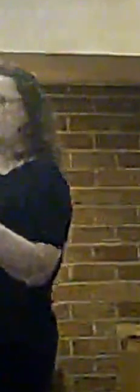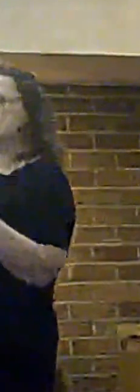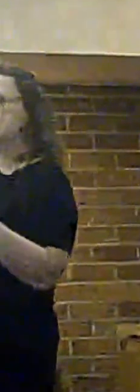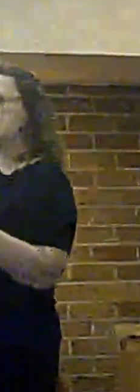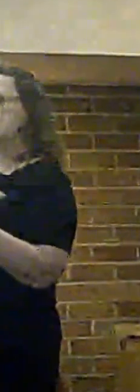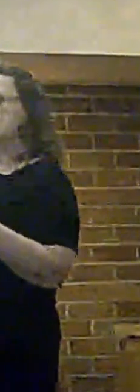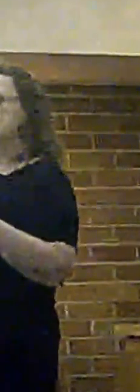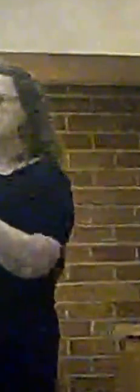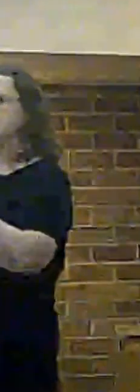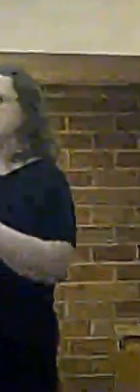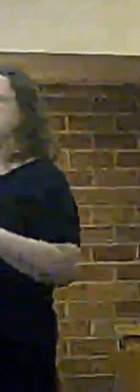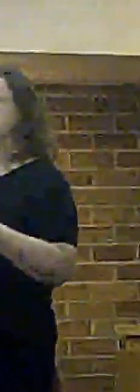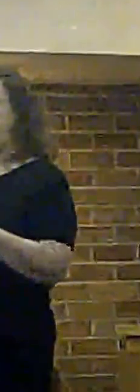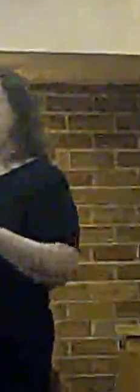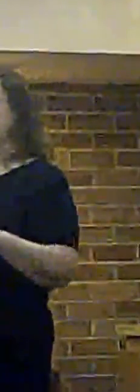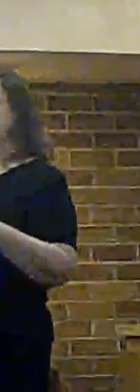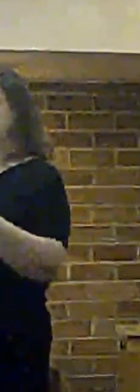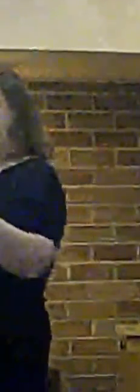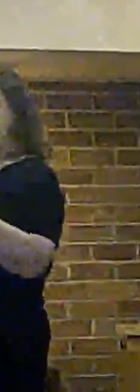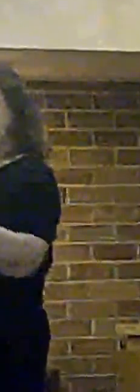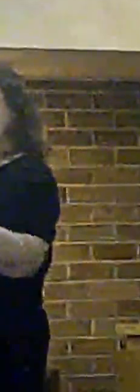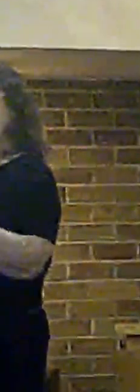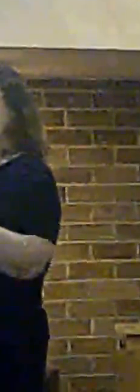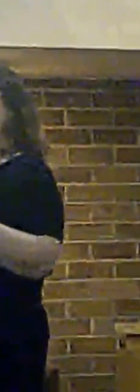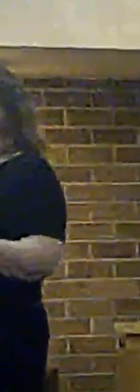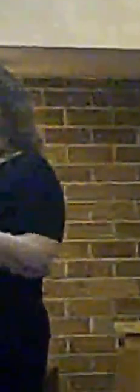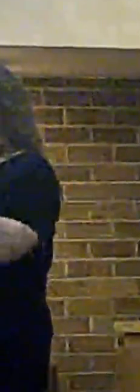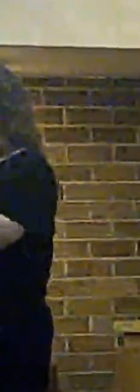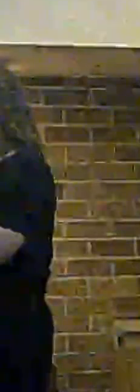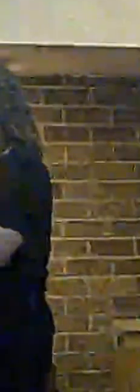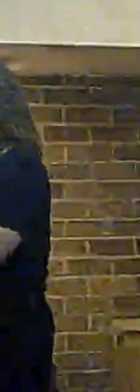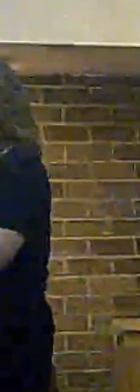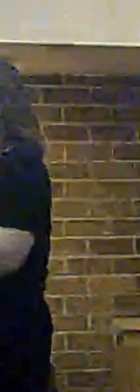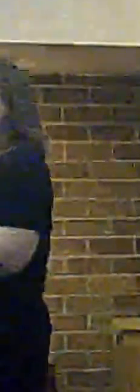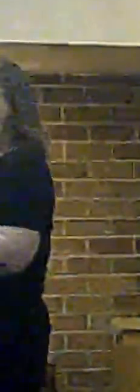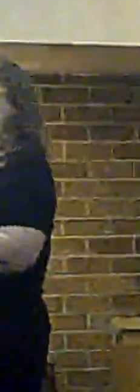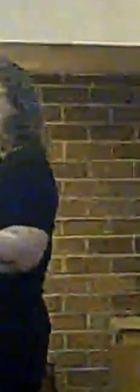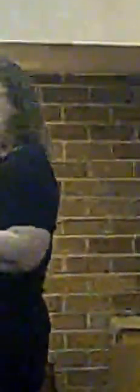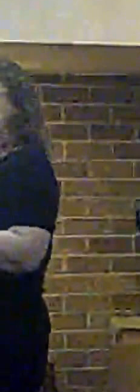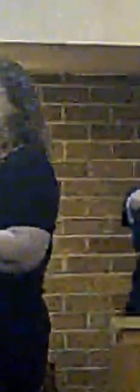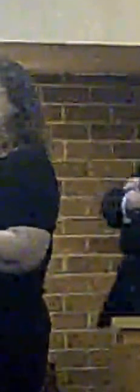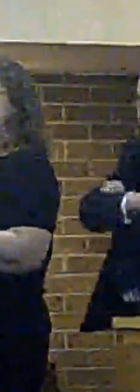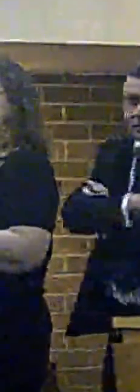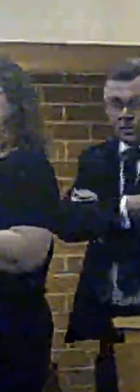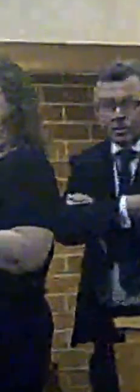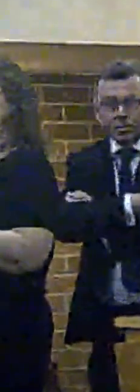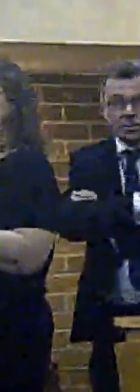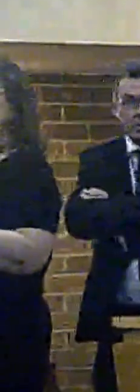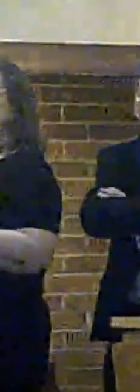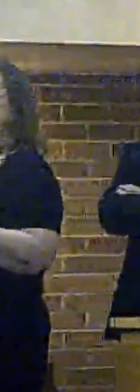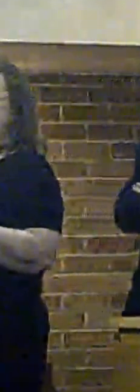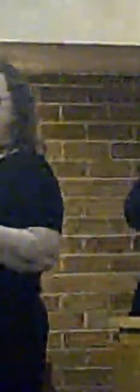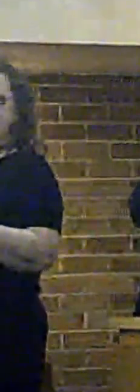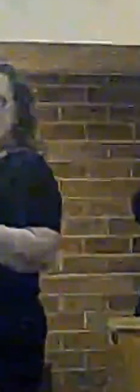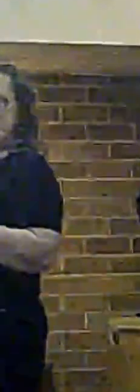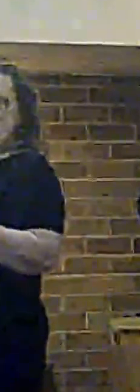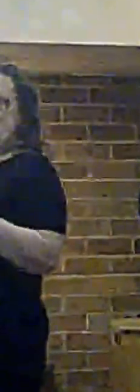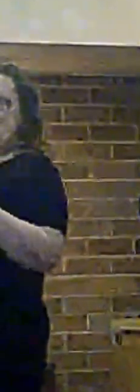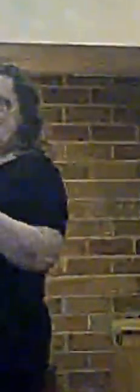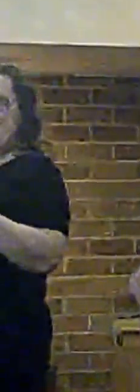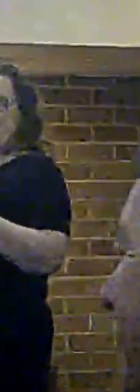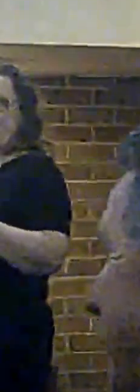discounted for exactly the same reason. The one you're a dodgy document here. There it is. There it is, there it It made